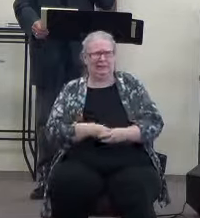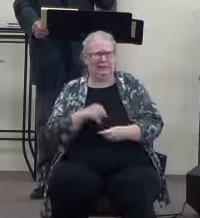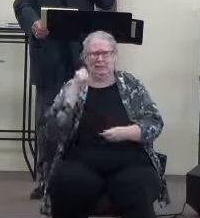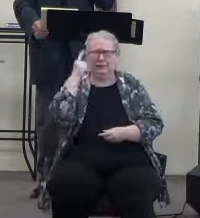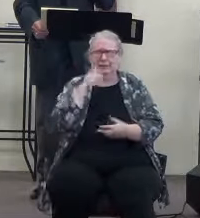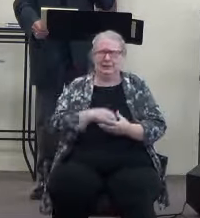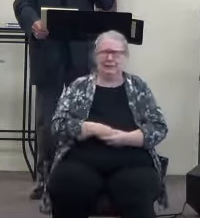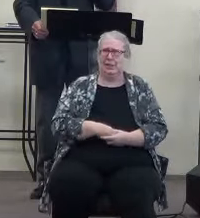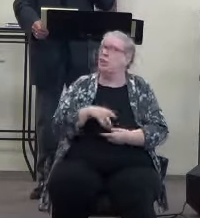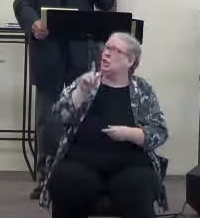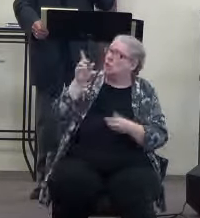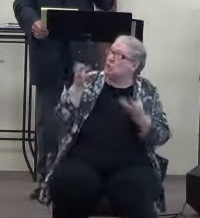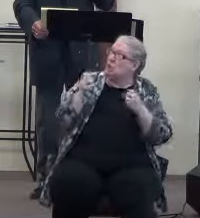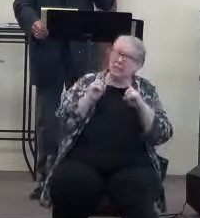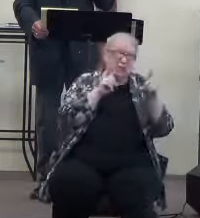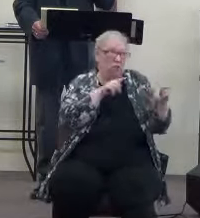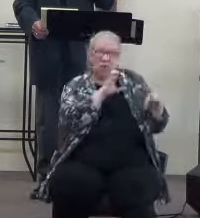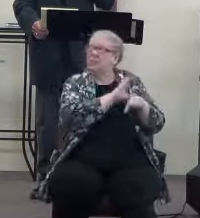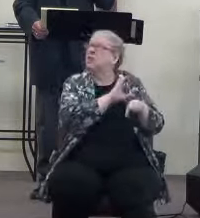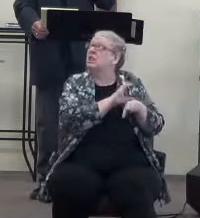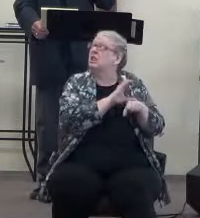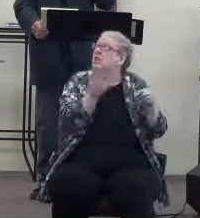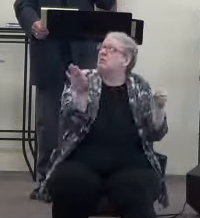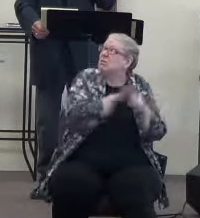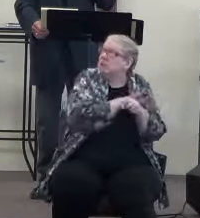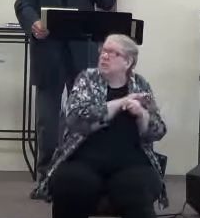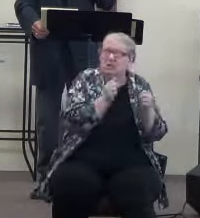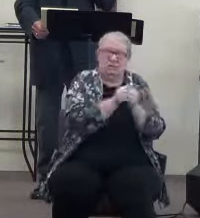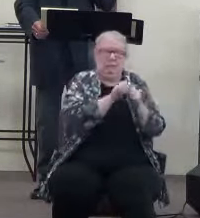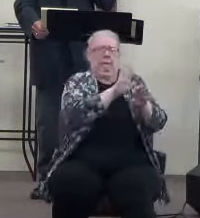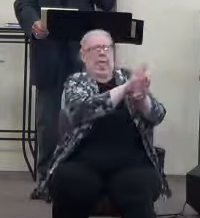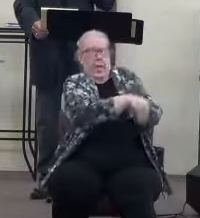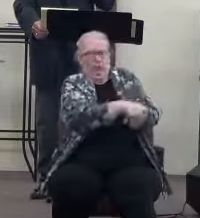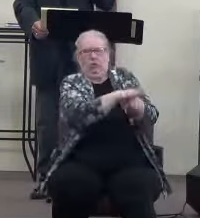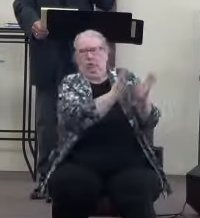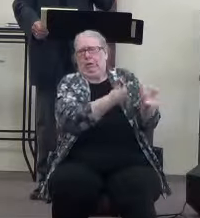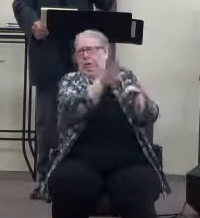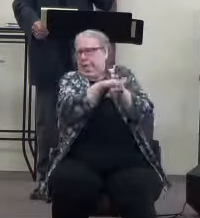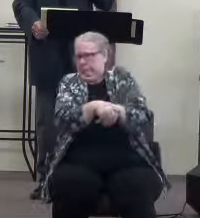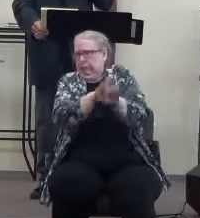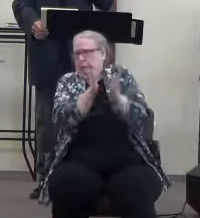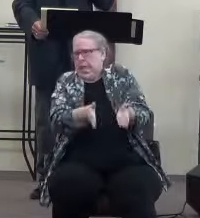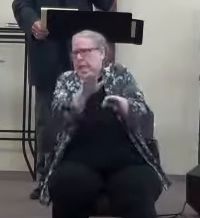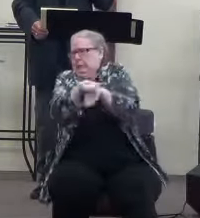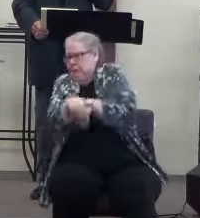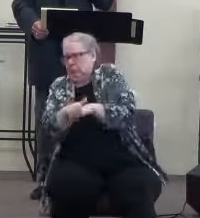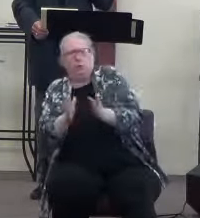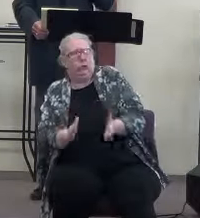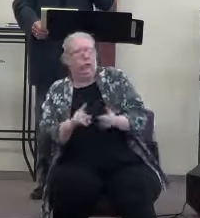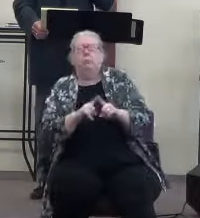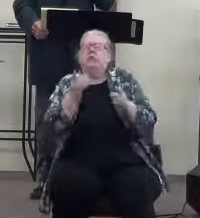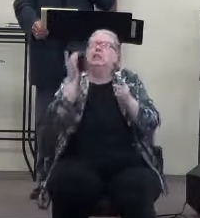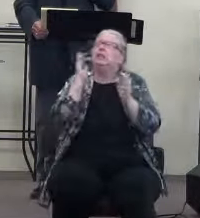You want me to go to that church over there? That thing's filled with a ton of hypocrisy. But Jesus knows